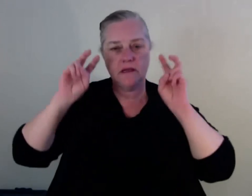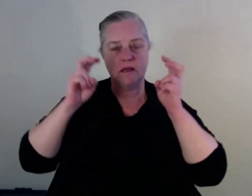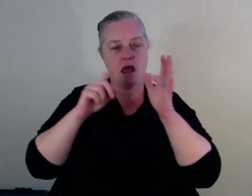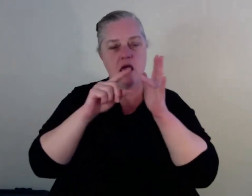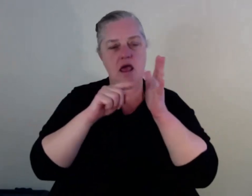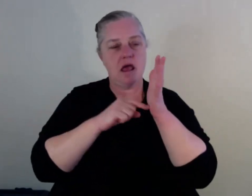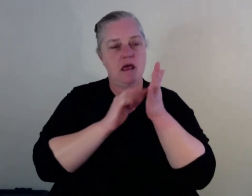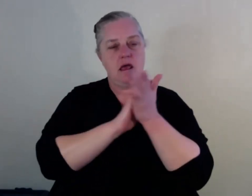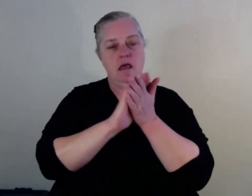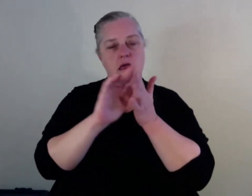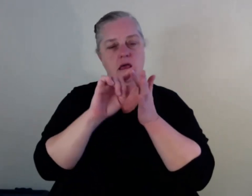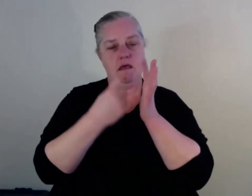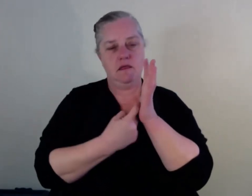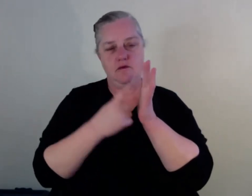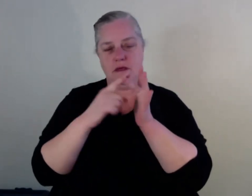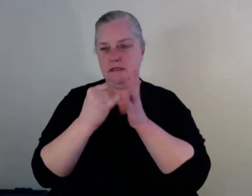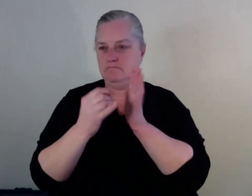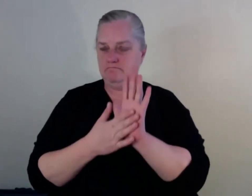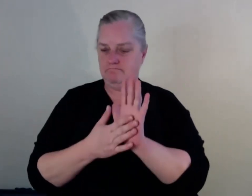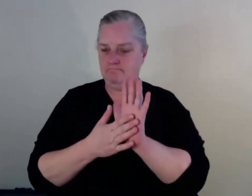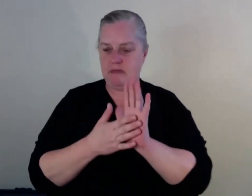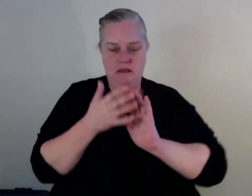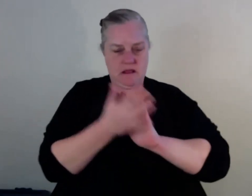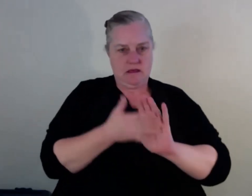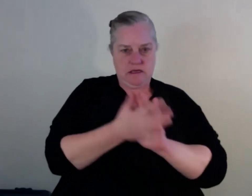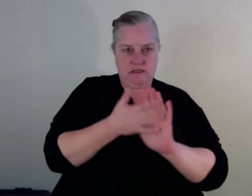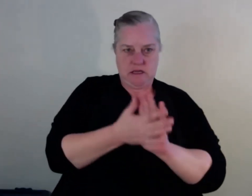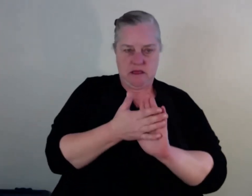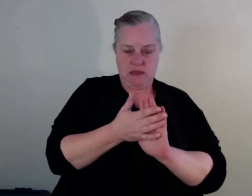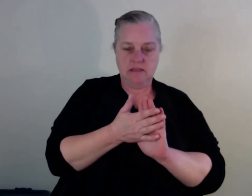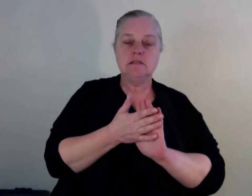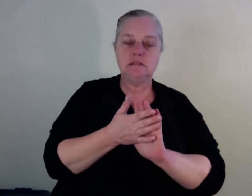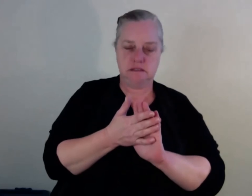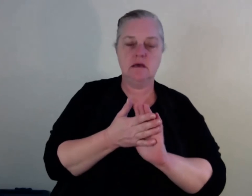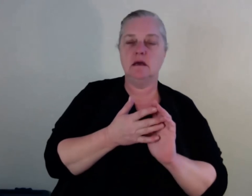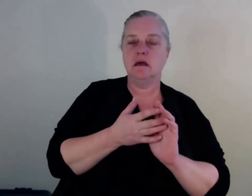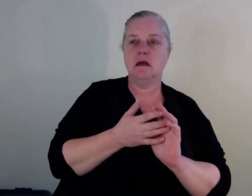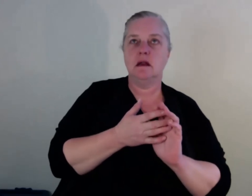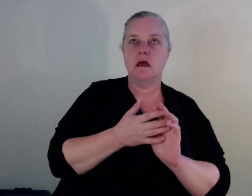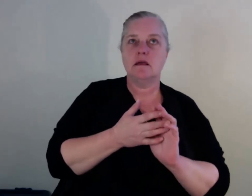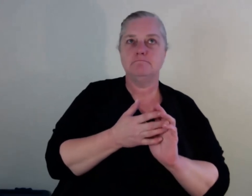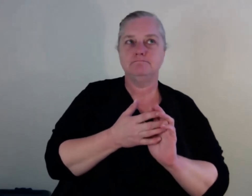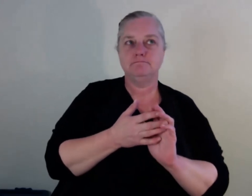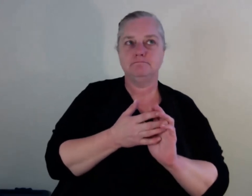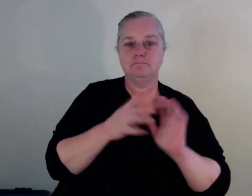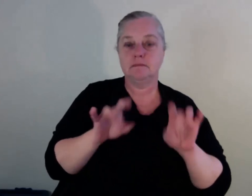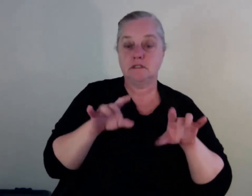you know, pushed a narrative on us that's quite, let's say, not the most positive since post-9-11. So,